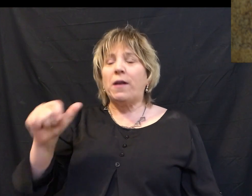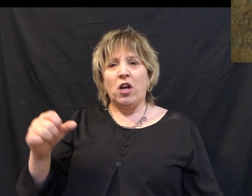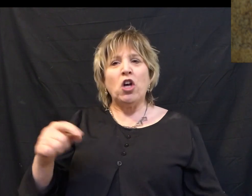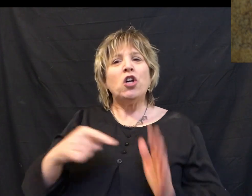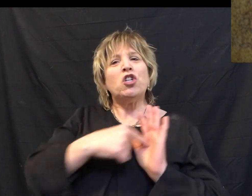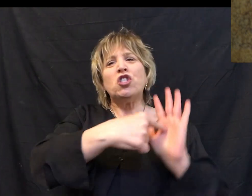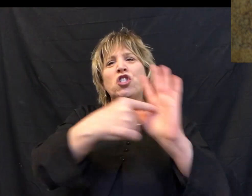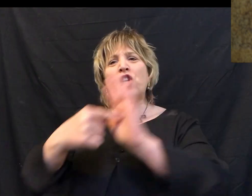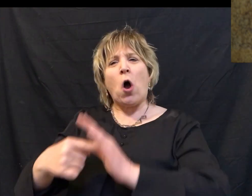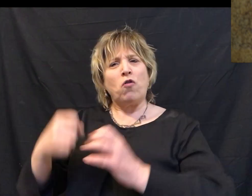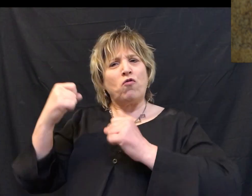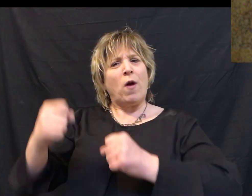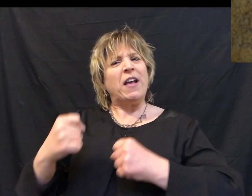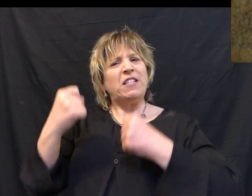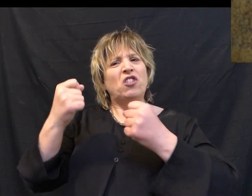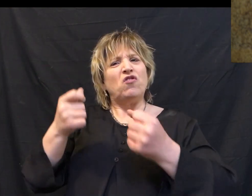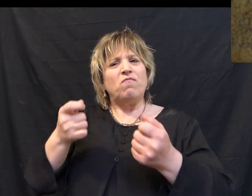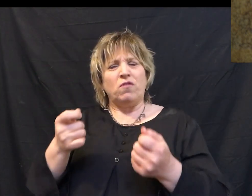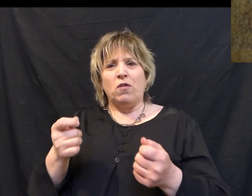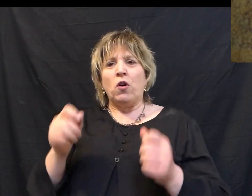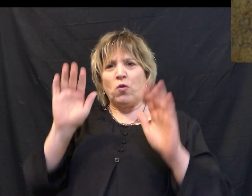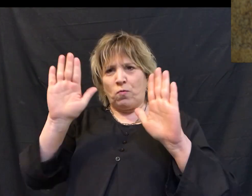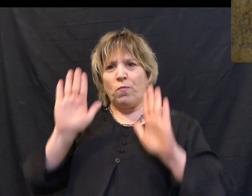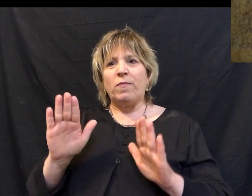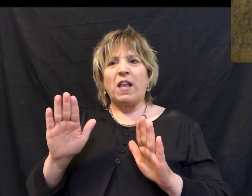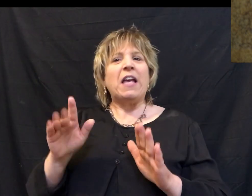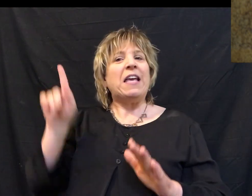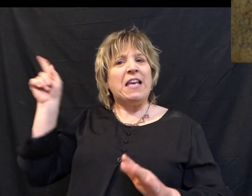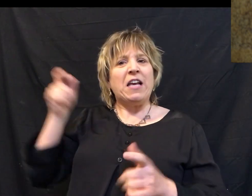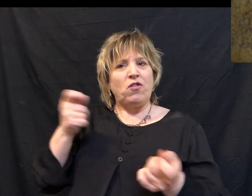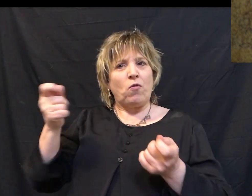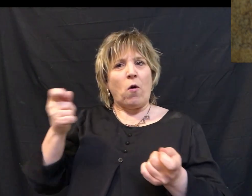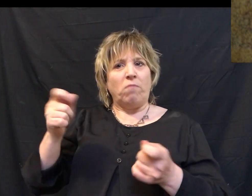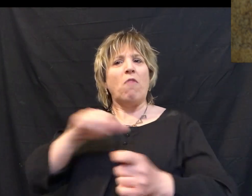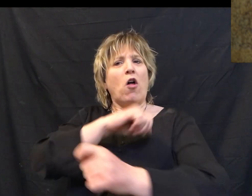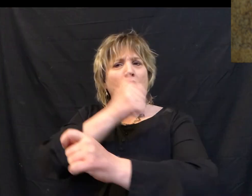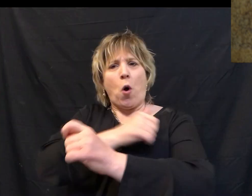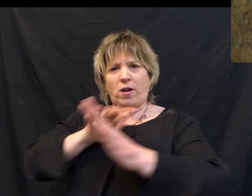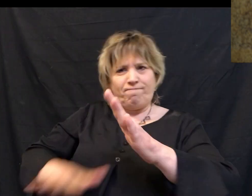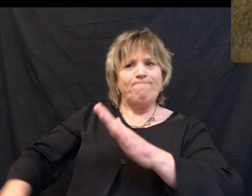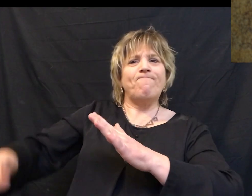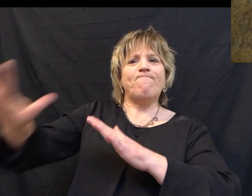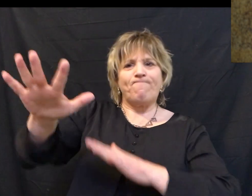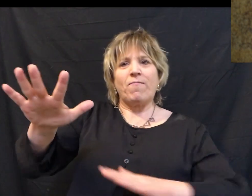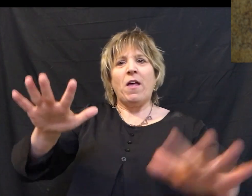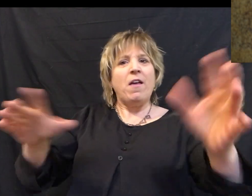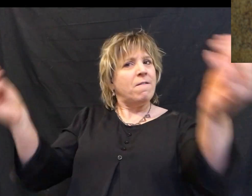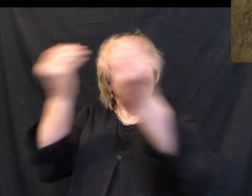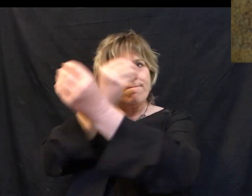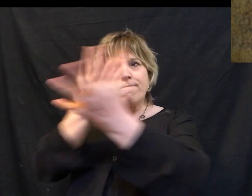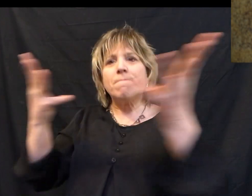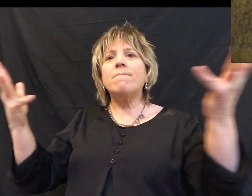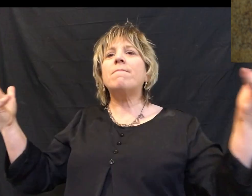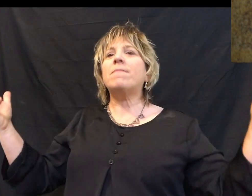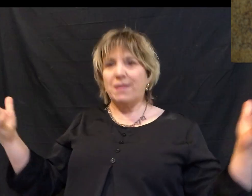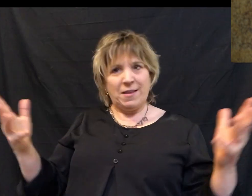He's showing great strength that he is in control and has authority over all things. He's letting everybody